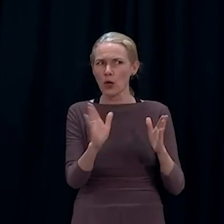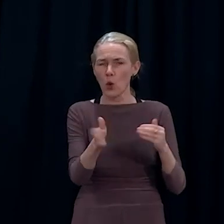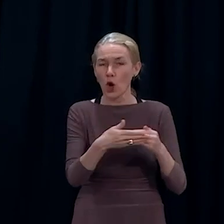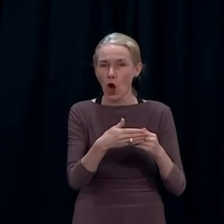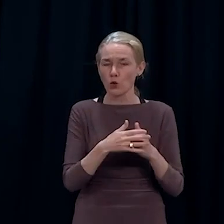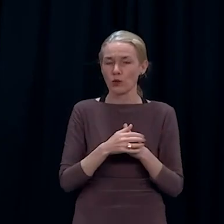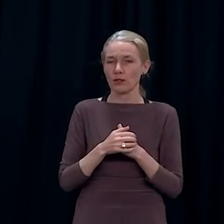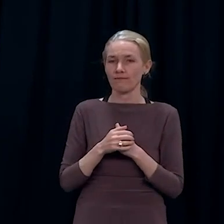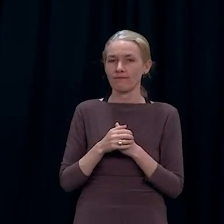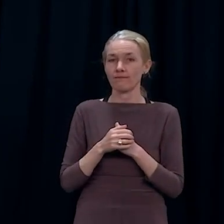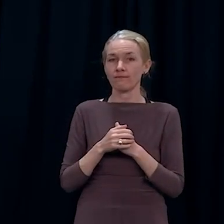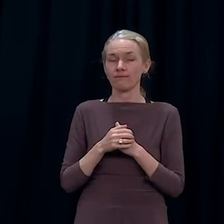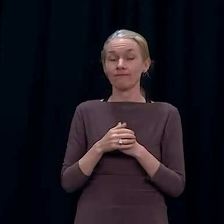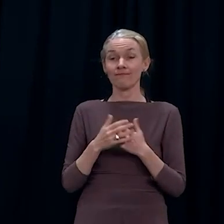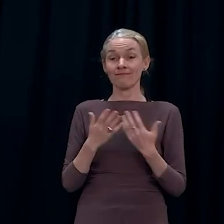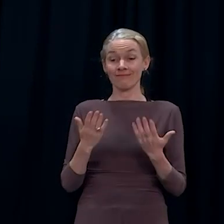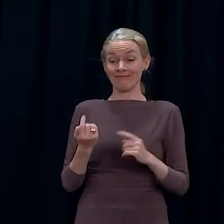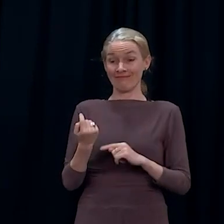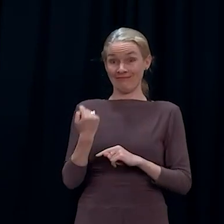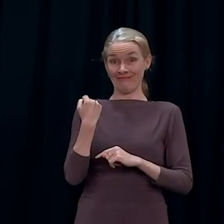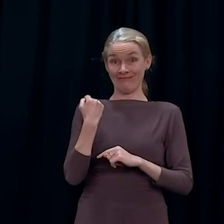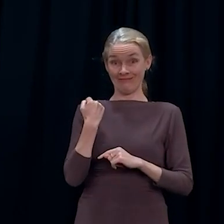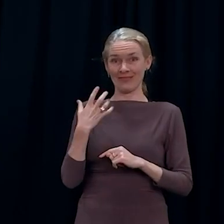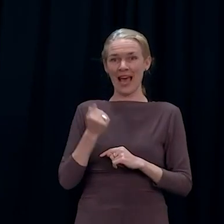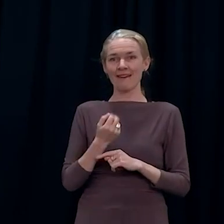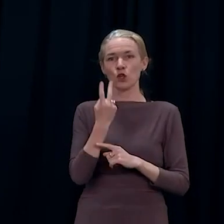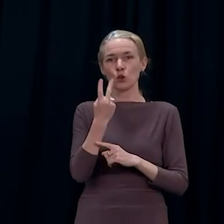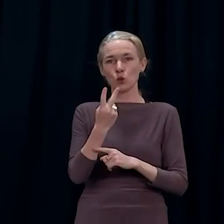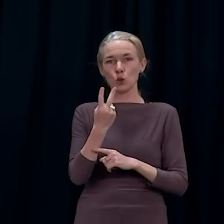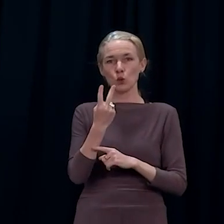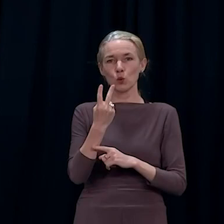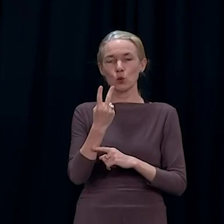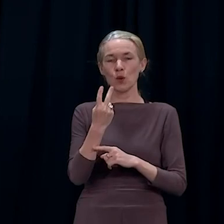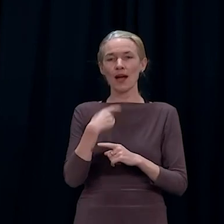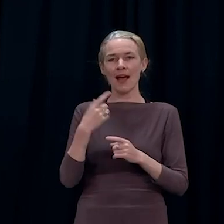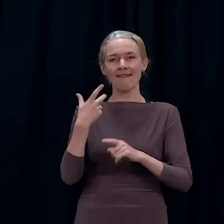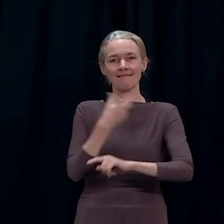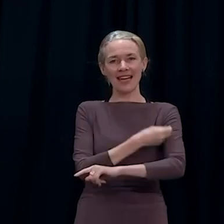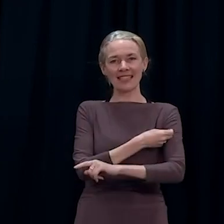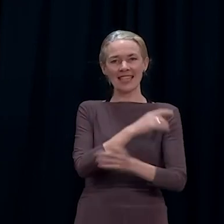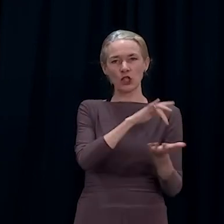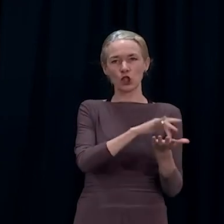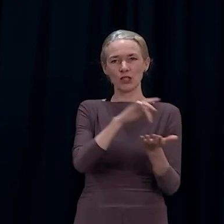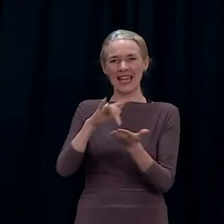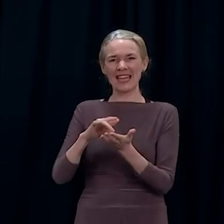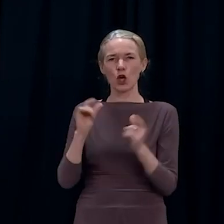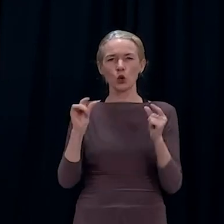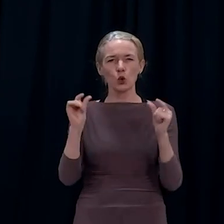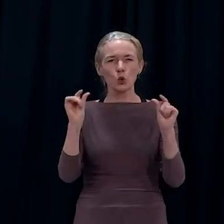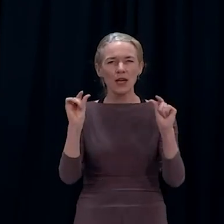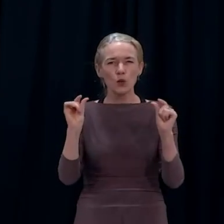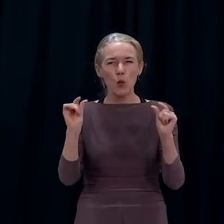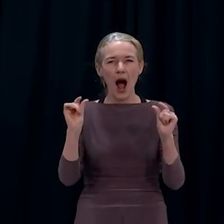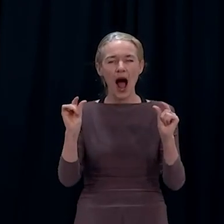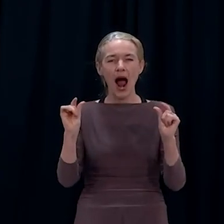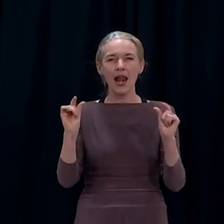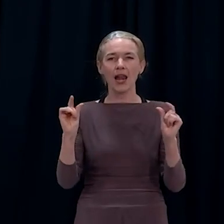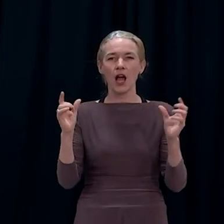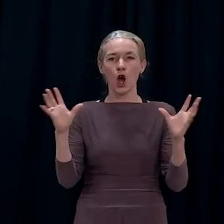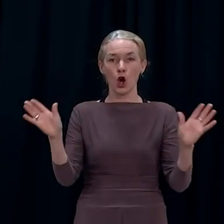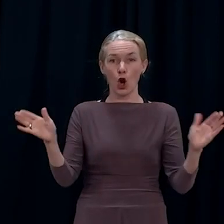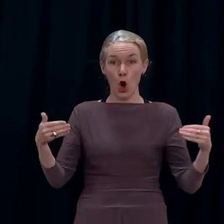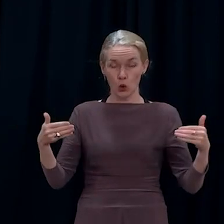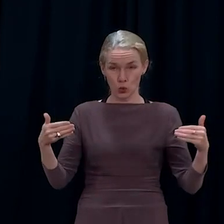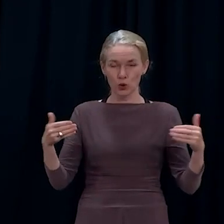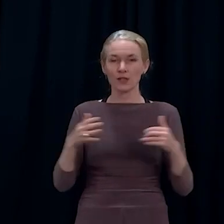and Ride, they closed temporarily due to the impacts from the storm, but both have now reopened. The Airport Park and Ride drive-thru vaccination